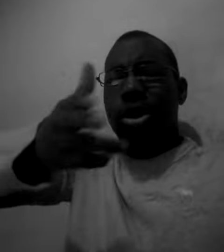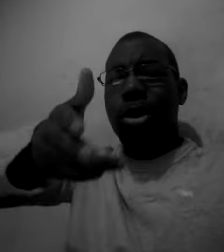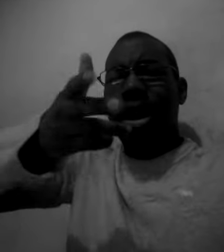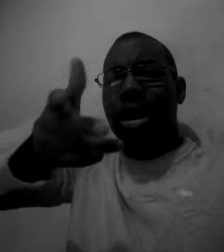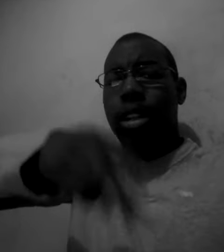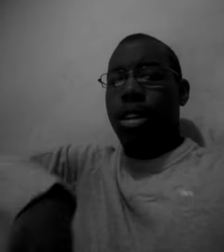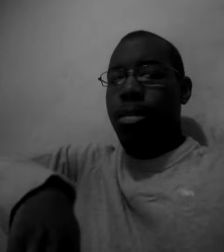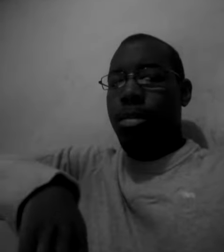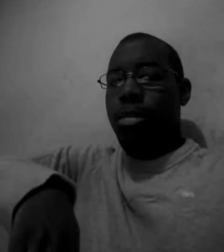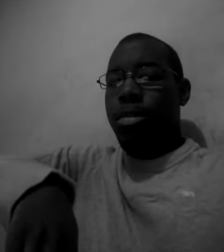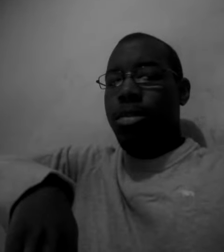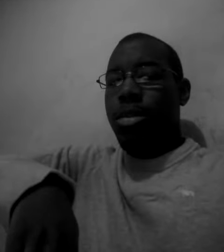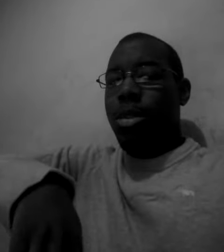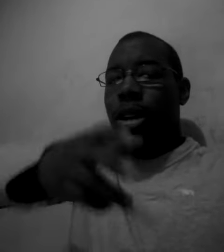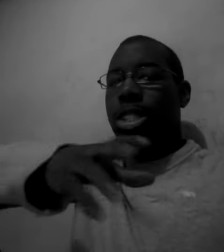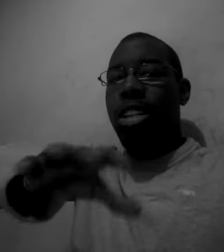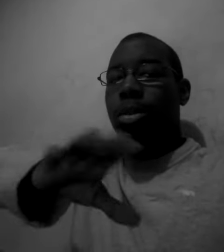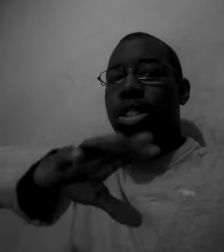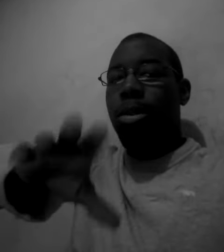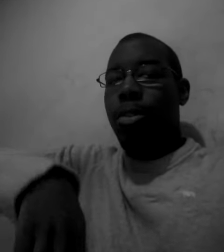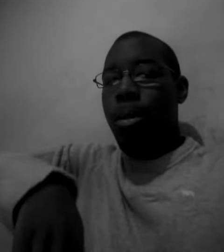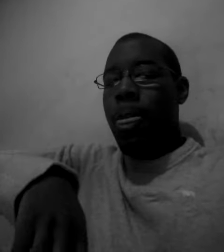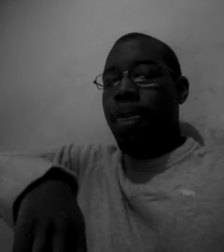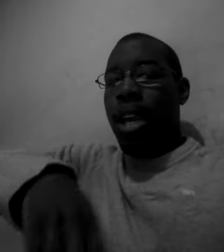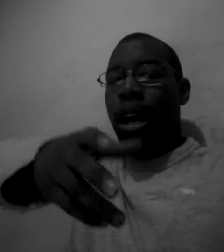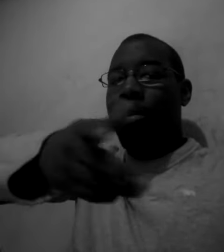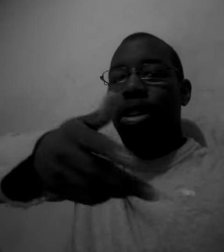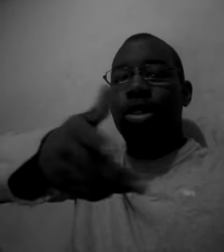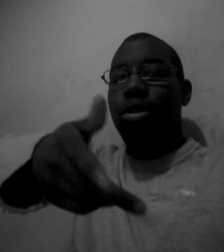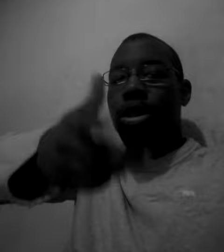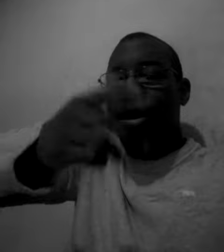do nothing. No telling whatsoever and not being true to you.